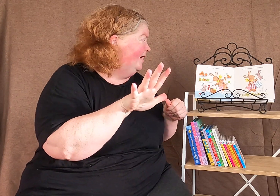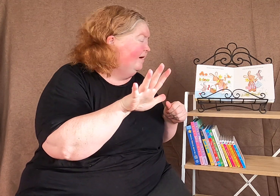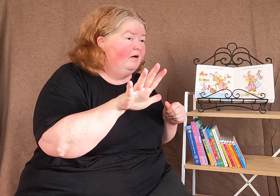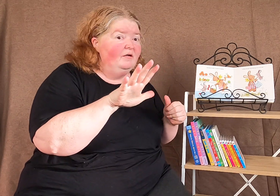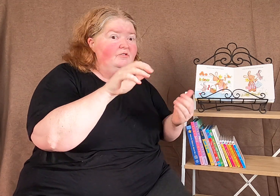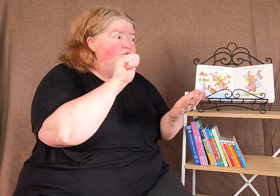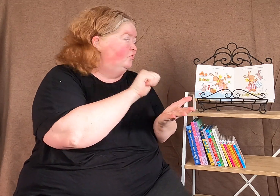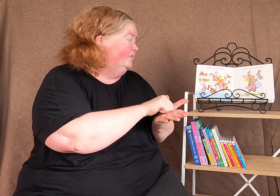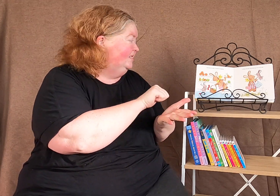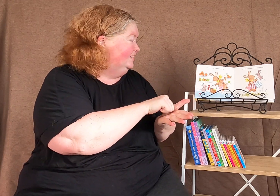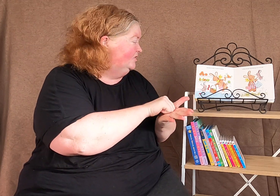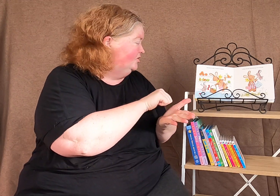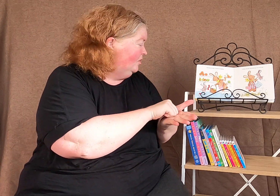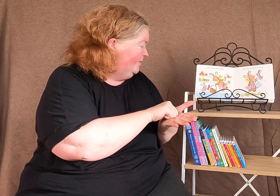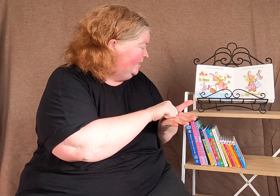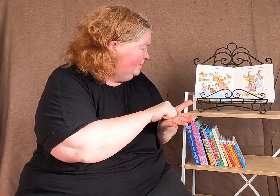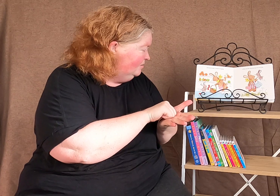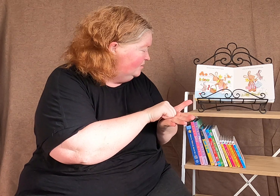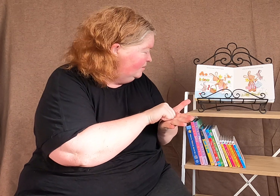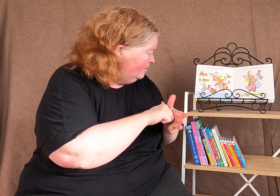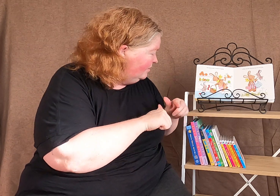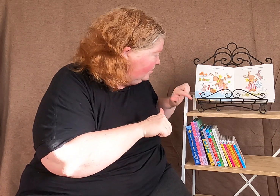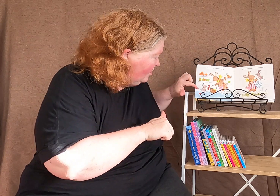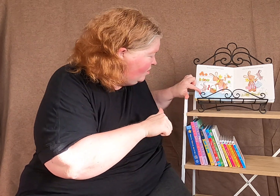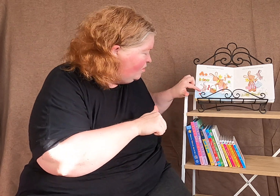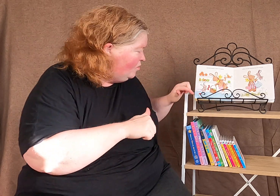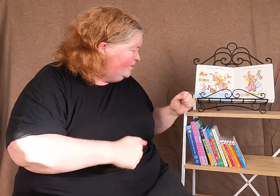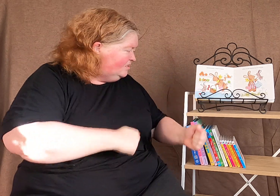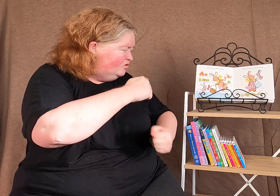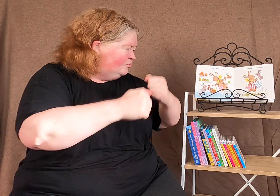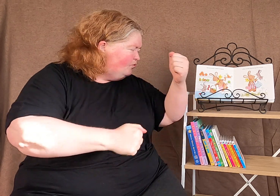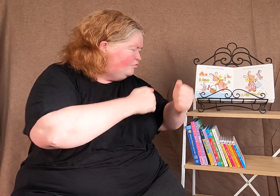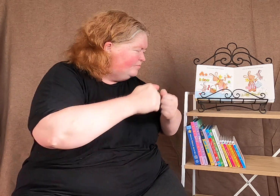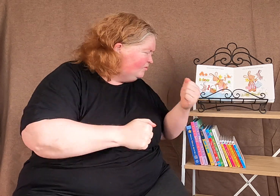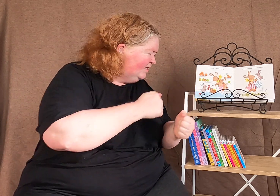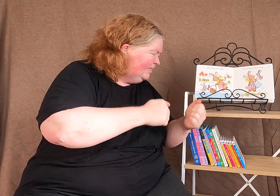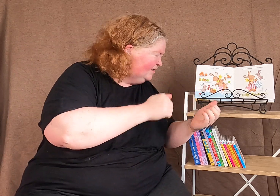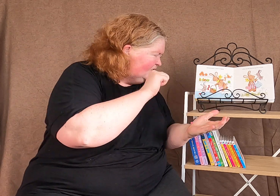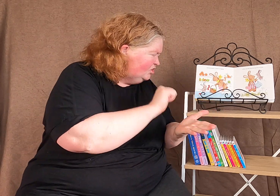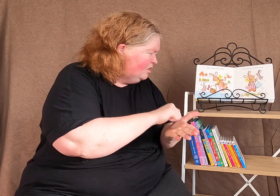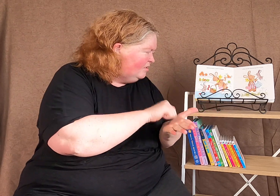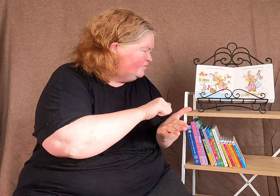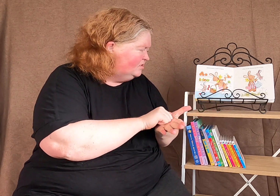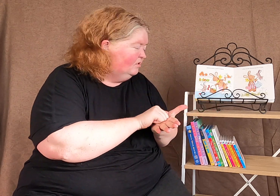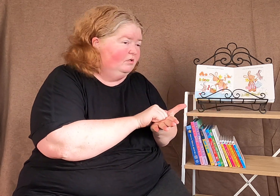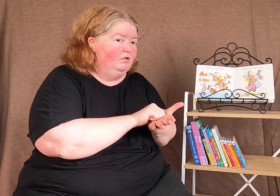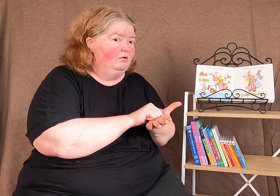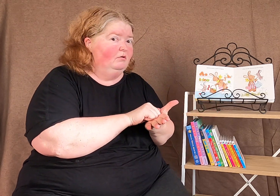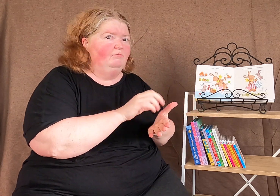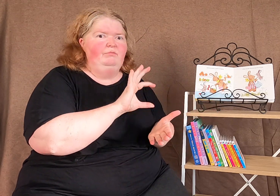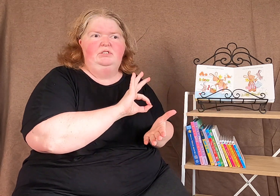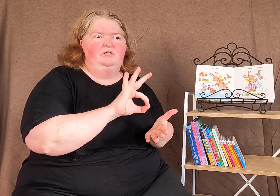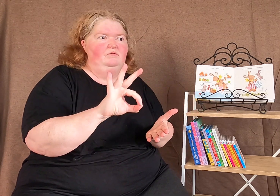doing the shopping. We zoom around the shops without